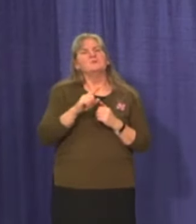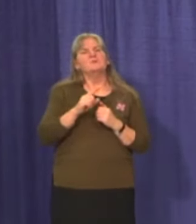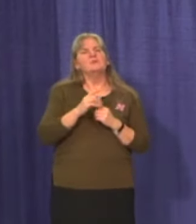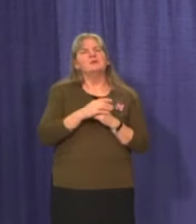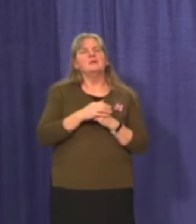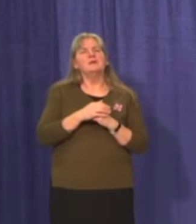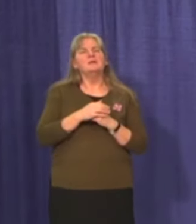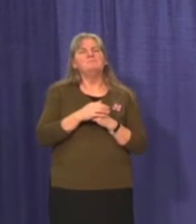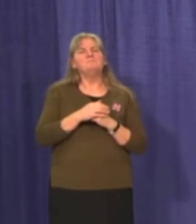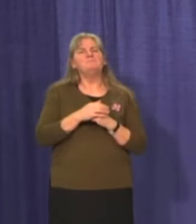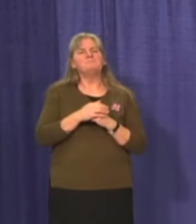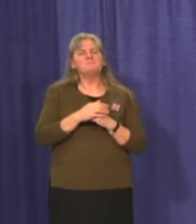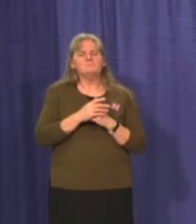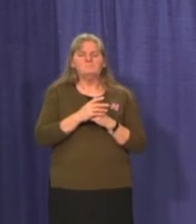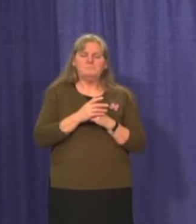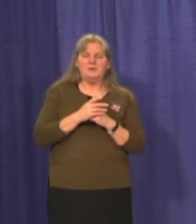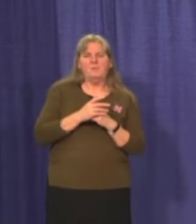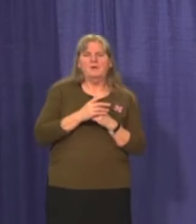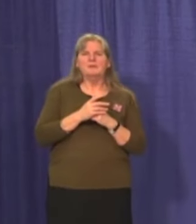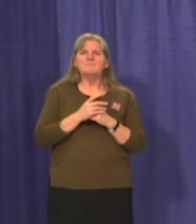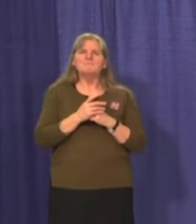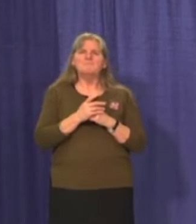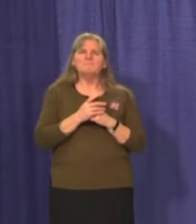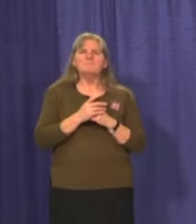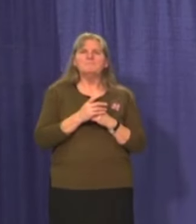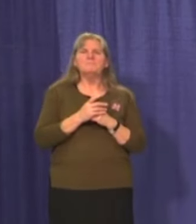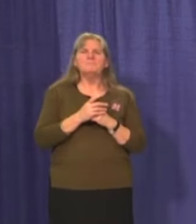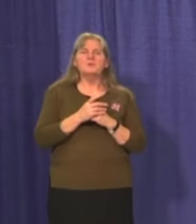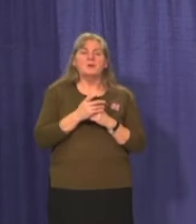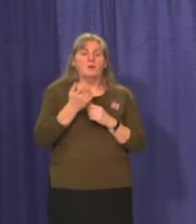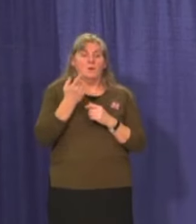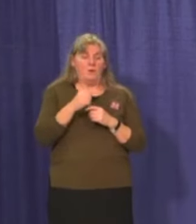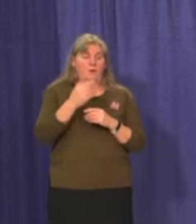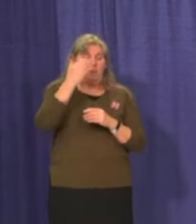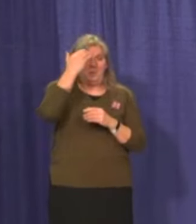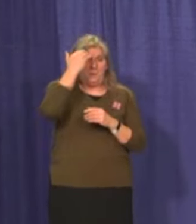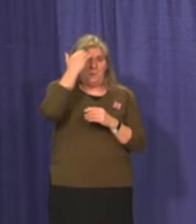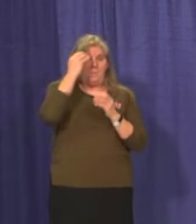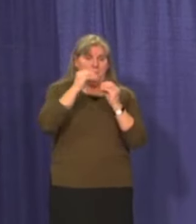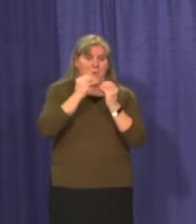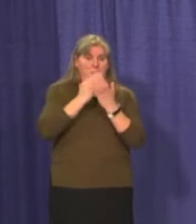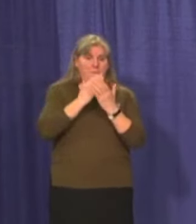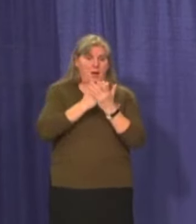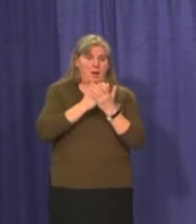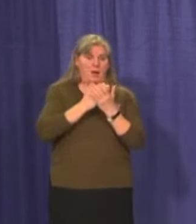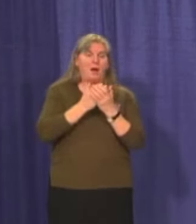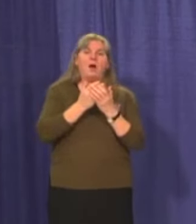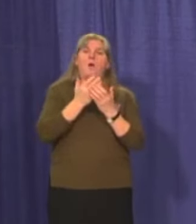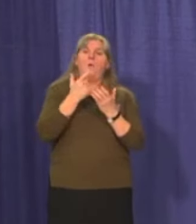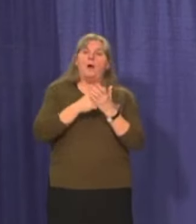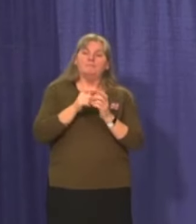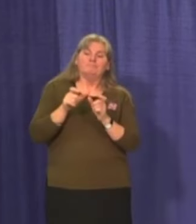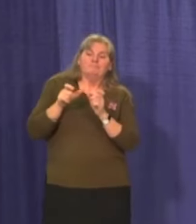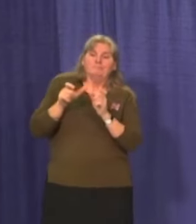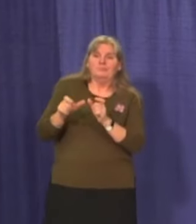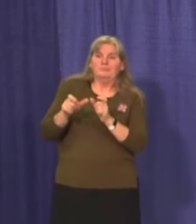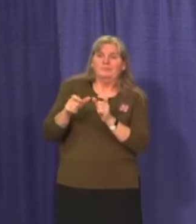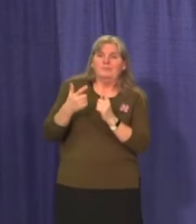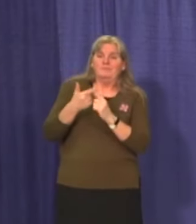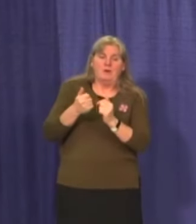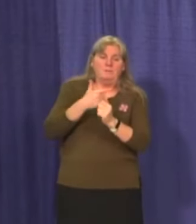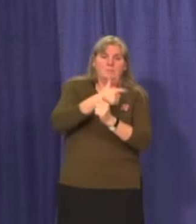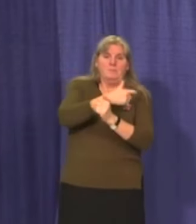be able to be, um, on our ability to, uh, to look at all the public health measures. So even right now, we're looking at